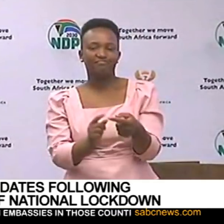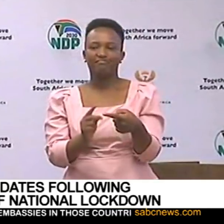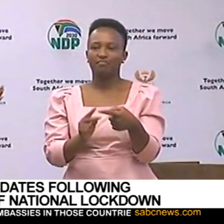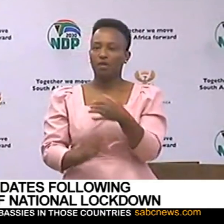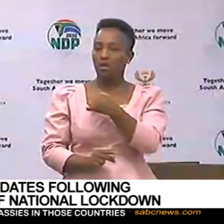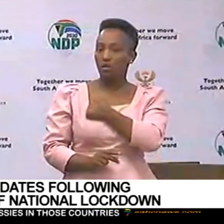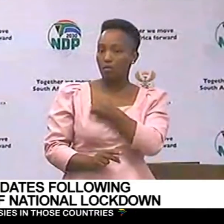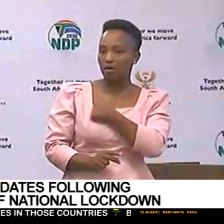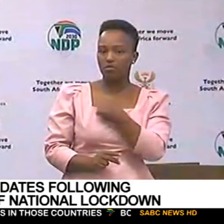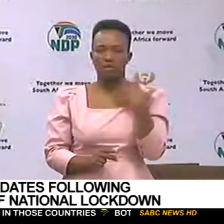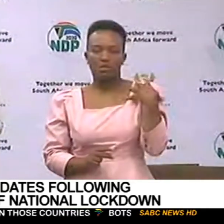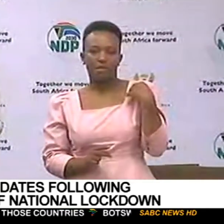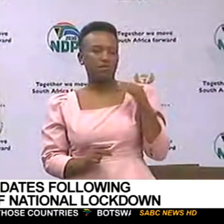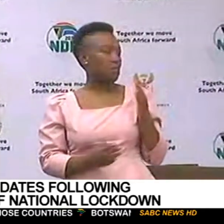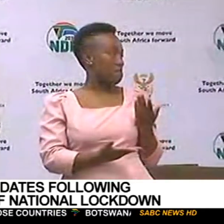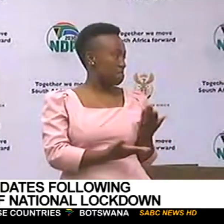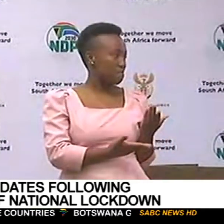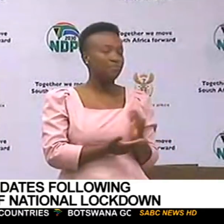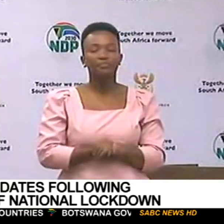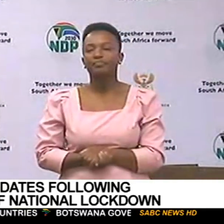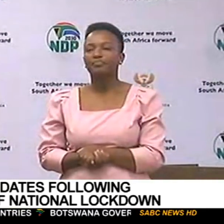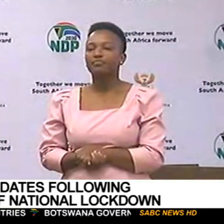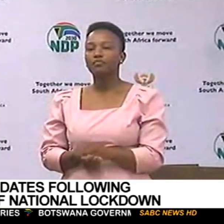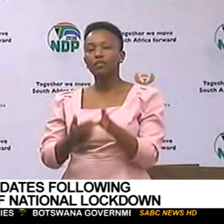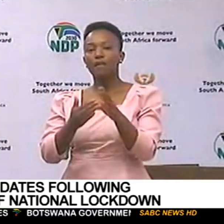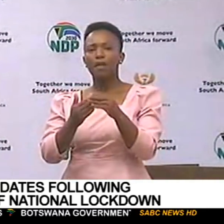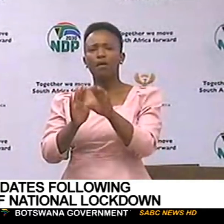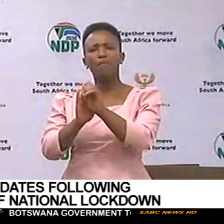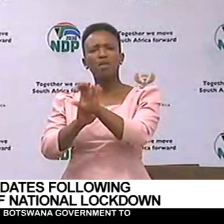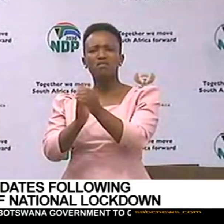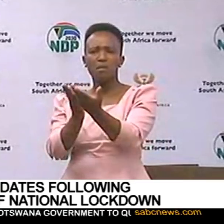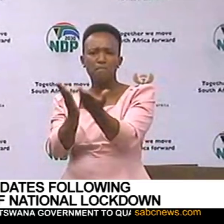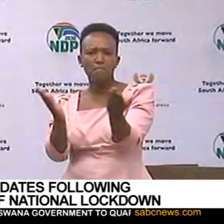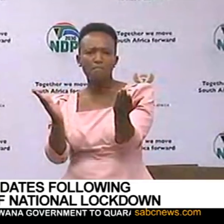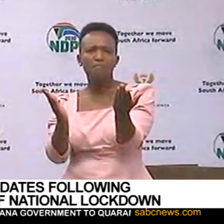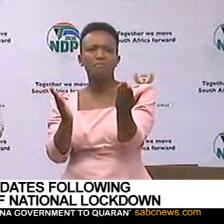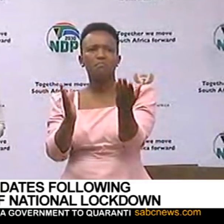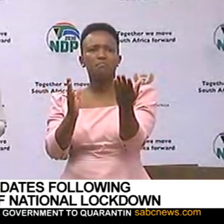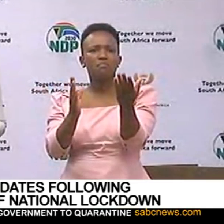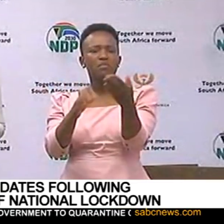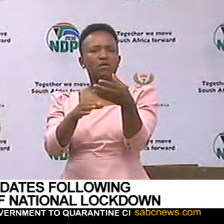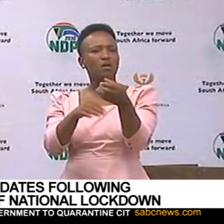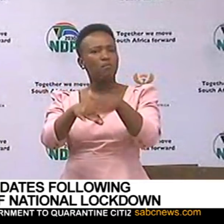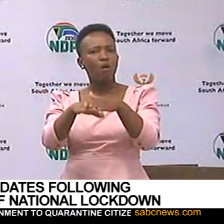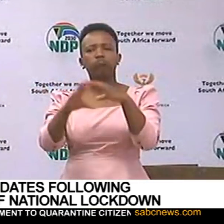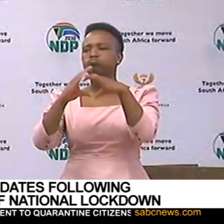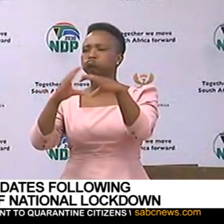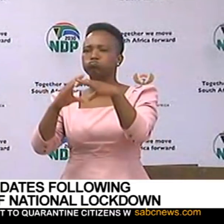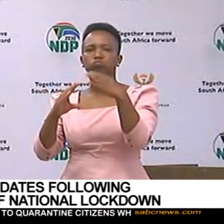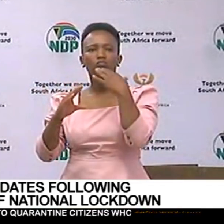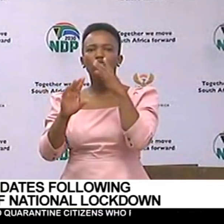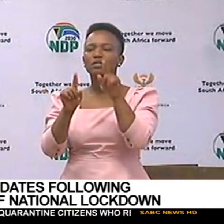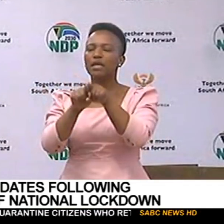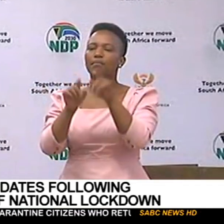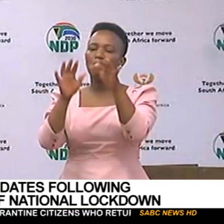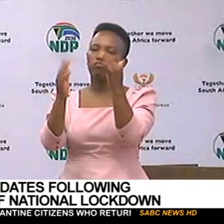the ministers on the other side, members of the media, fellow communicators, and to all those that are